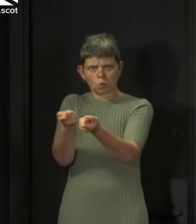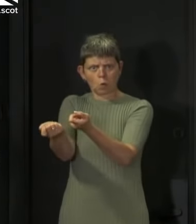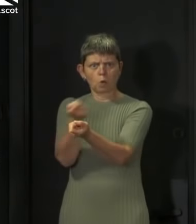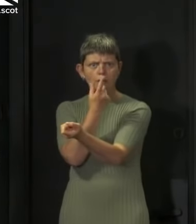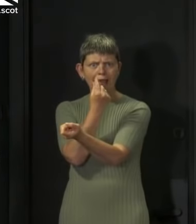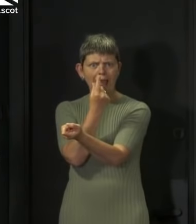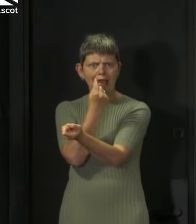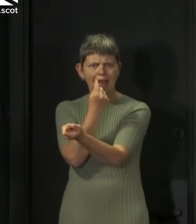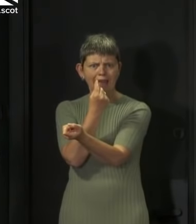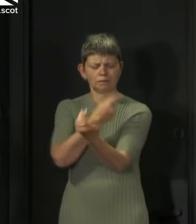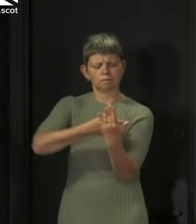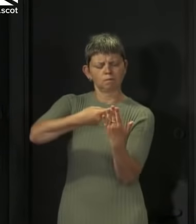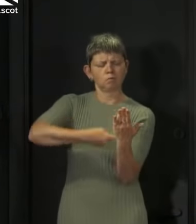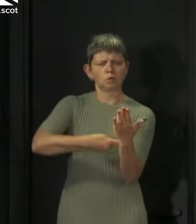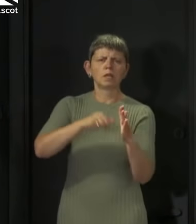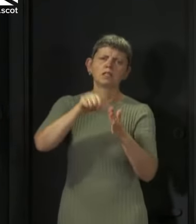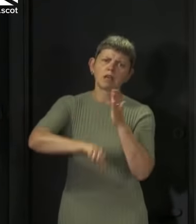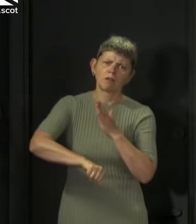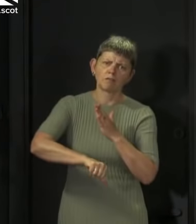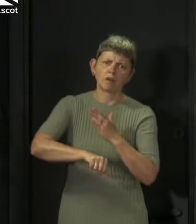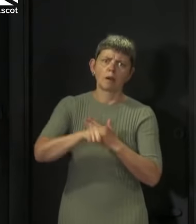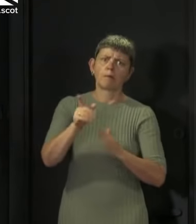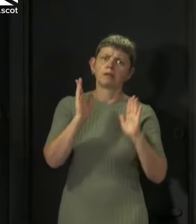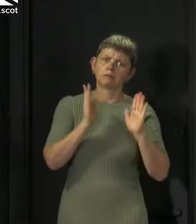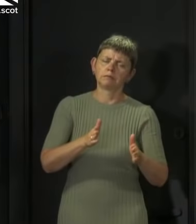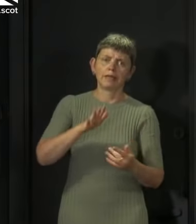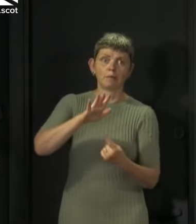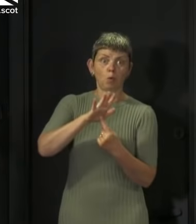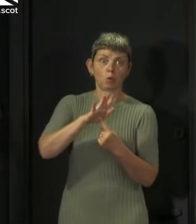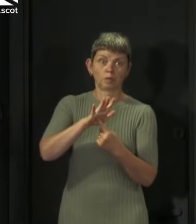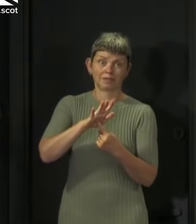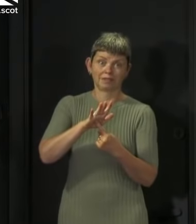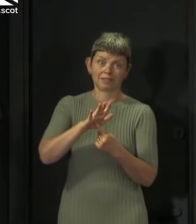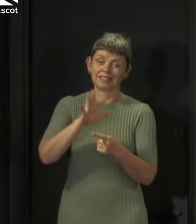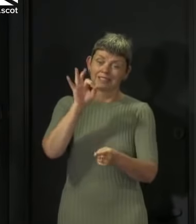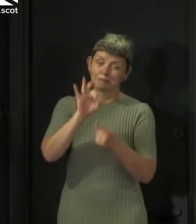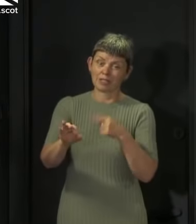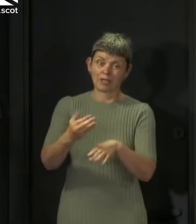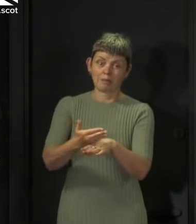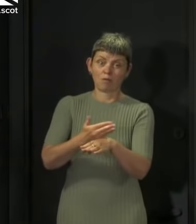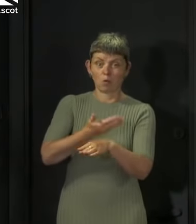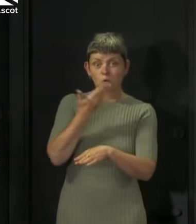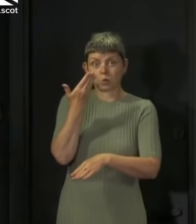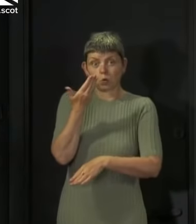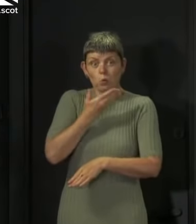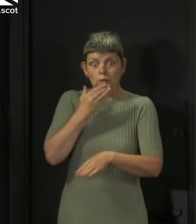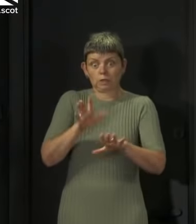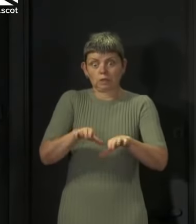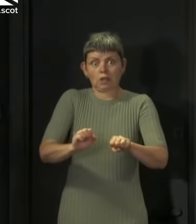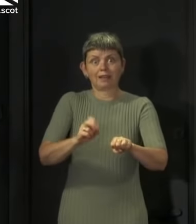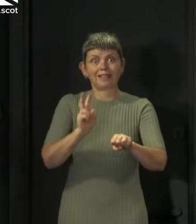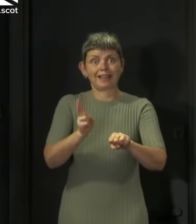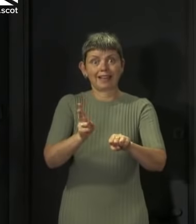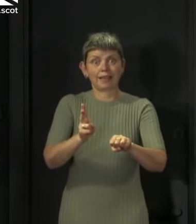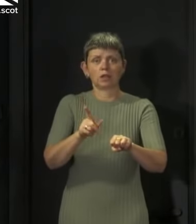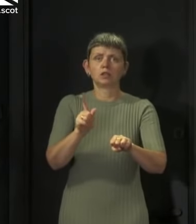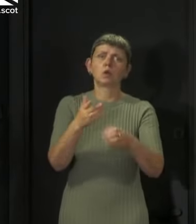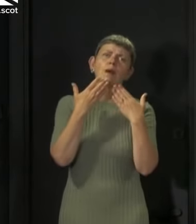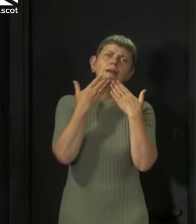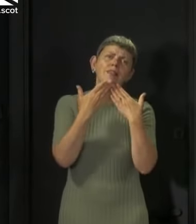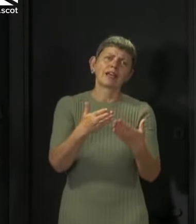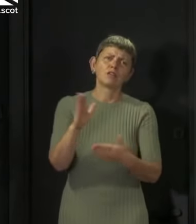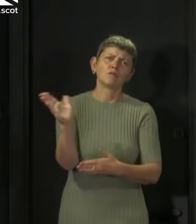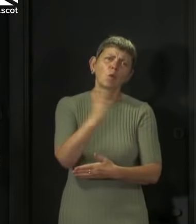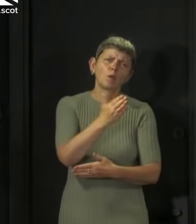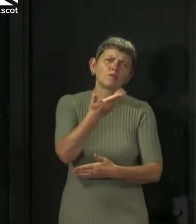are tough but they are necessary especially at a time when schools are about to return. So I want to take the opportunity to thank the people of Aberdeen